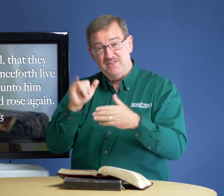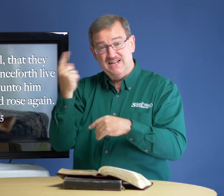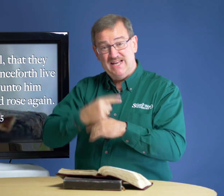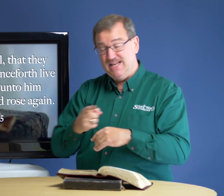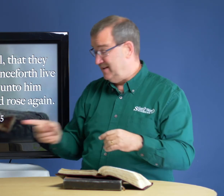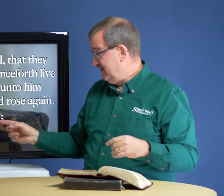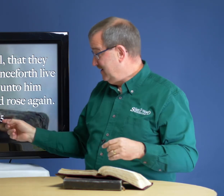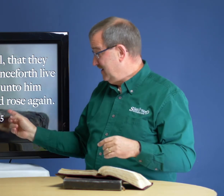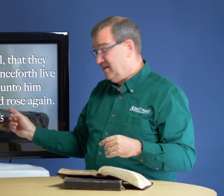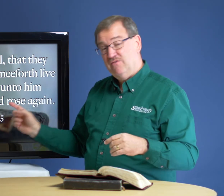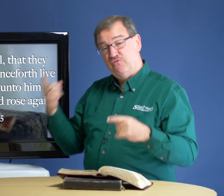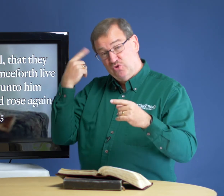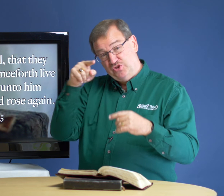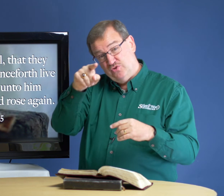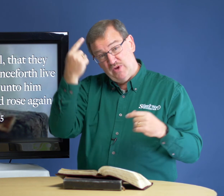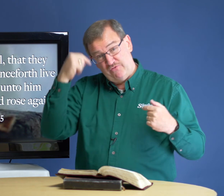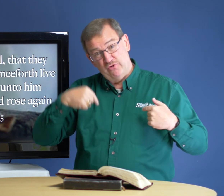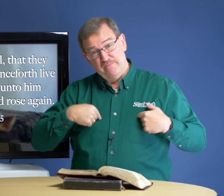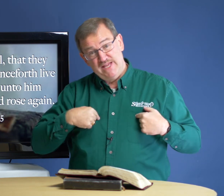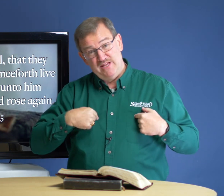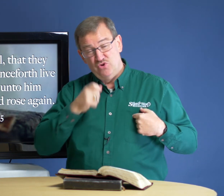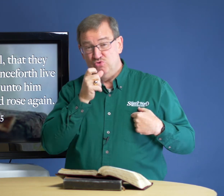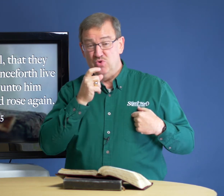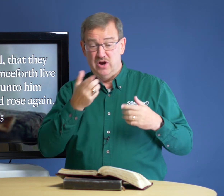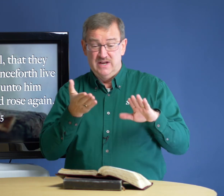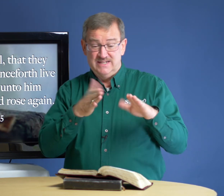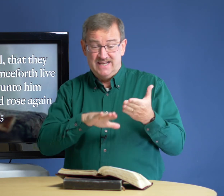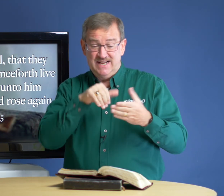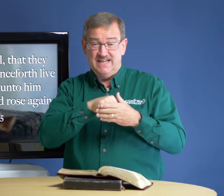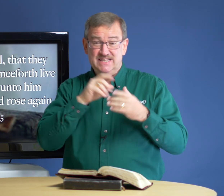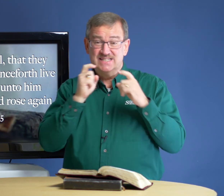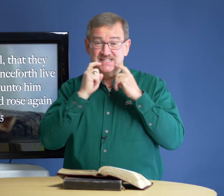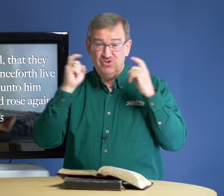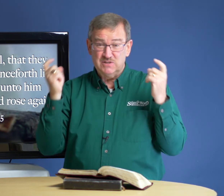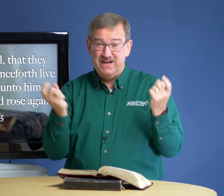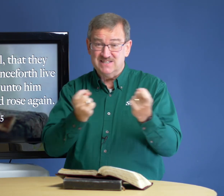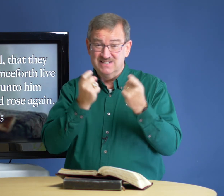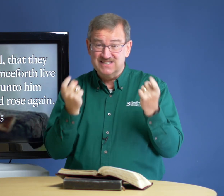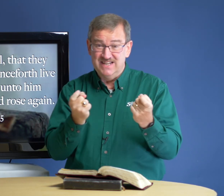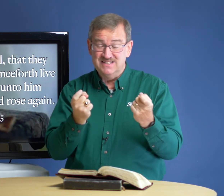that day for you and for me who are dead in trespassing sins.